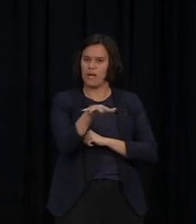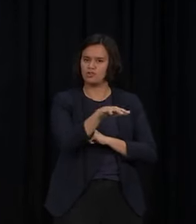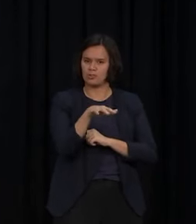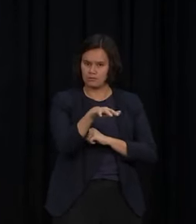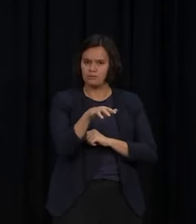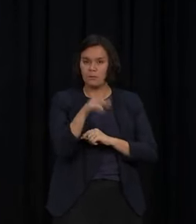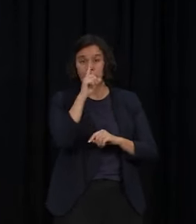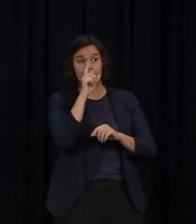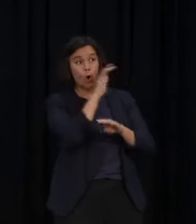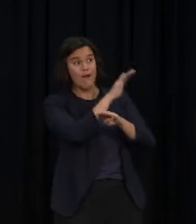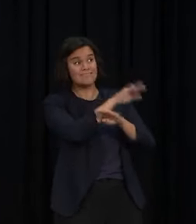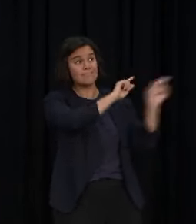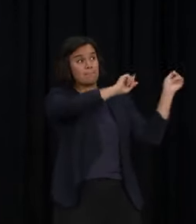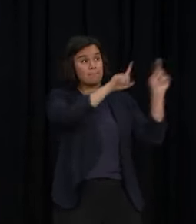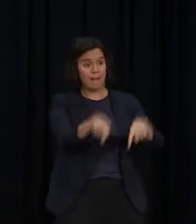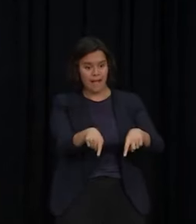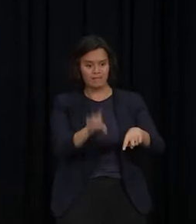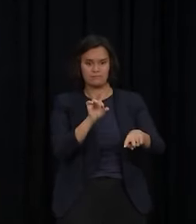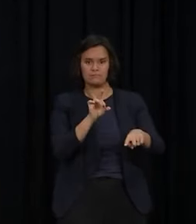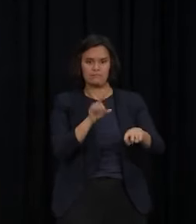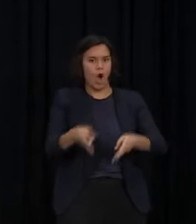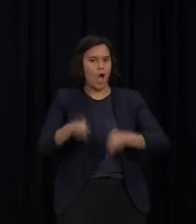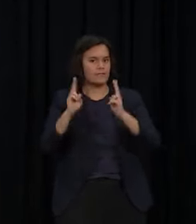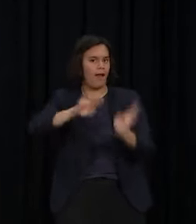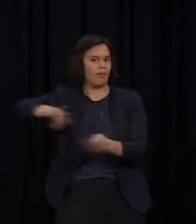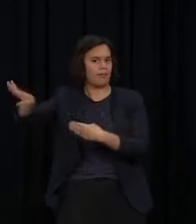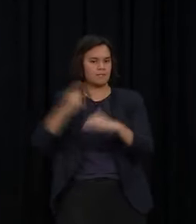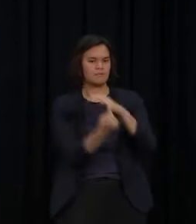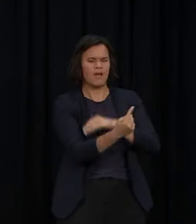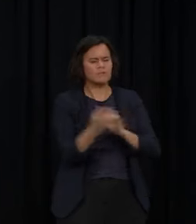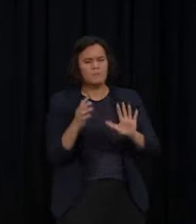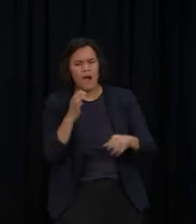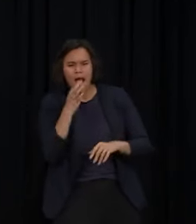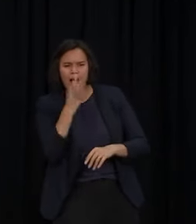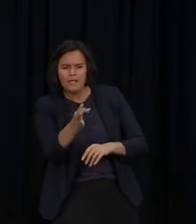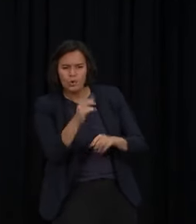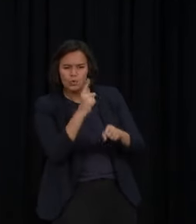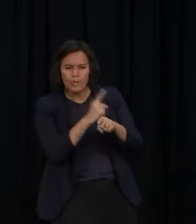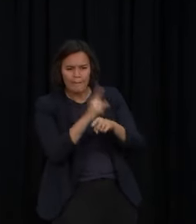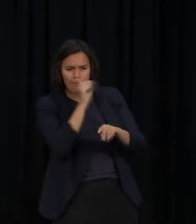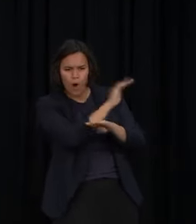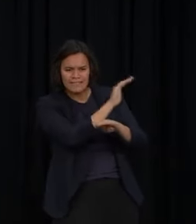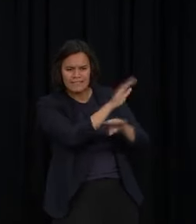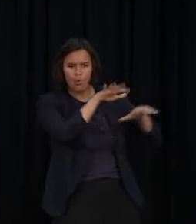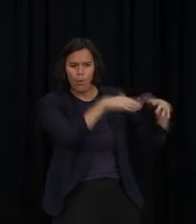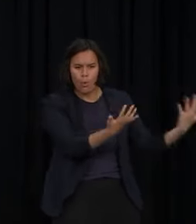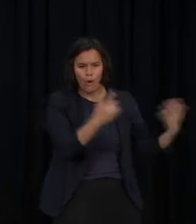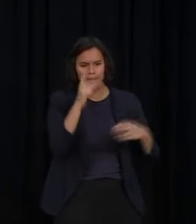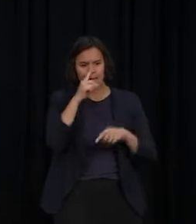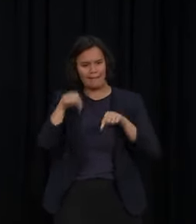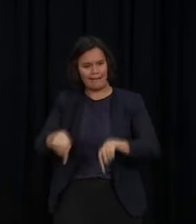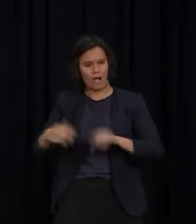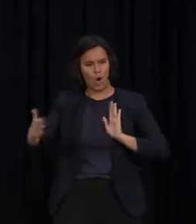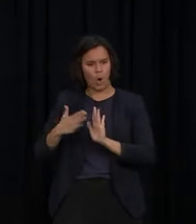either a timeline or when you provide the timeline or what the criteria need to be met. Post contacts or attunees? Sorry, before you get rid of self-isolation provision